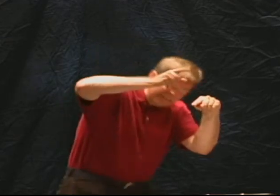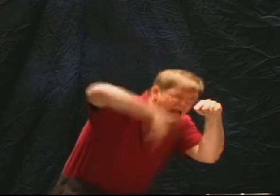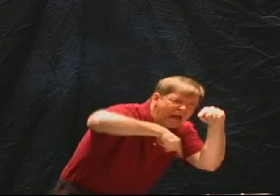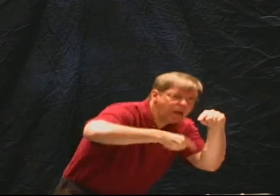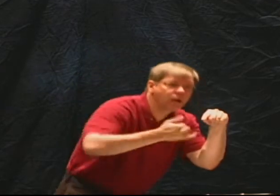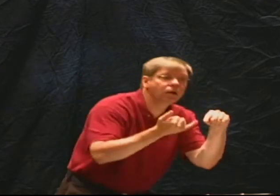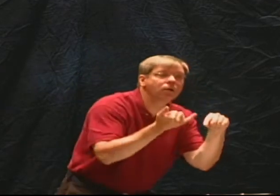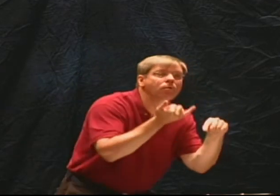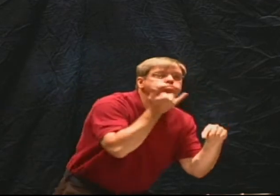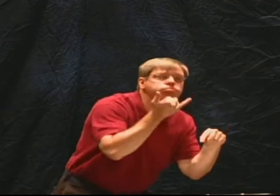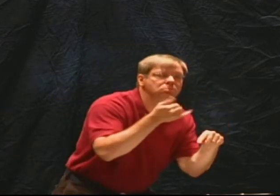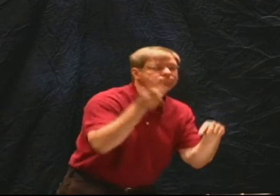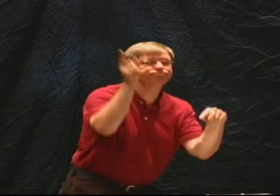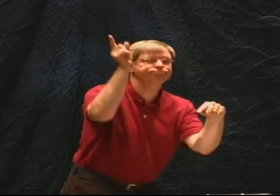incapable of error.